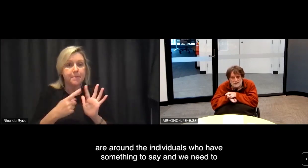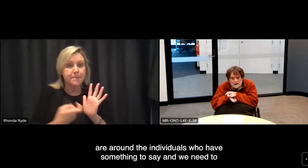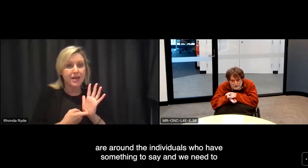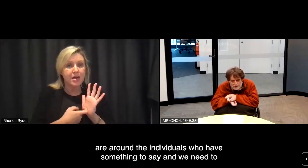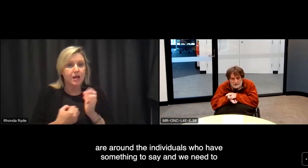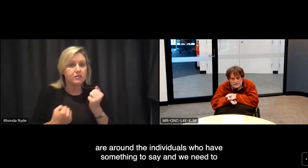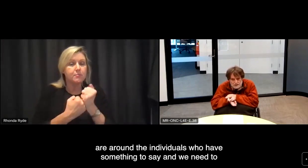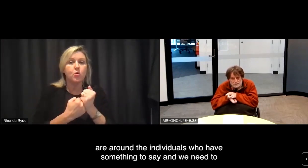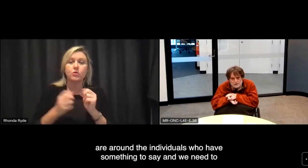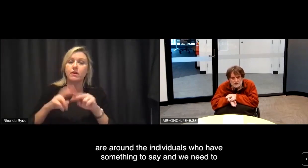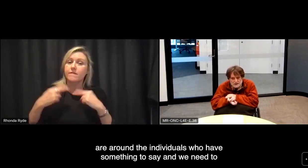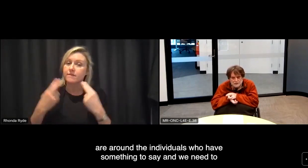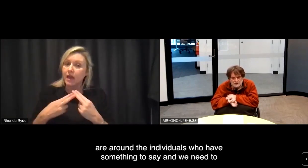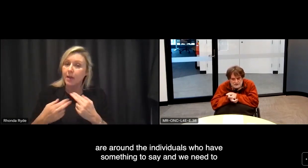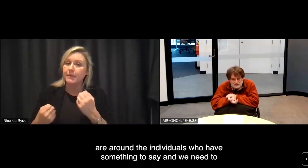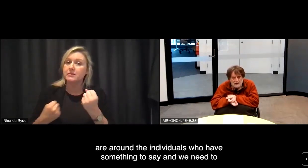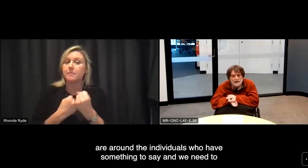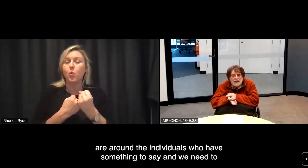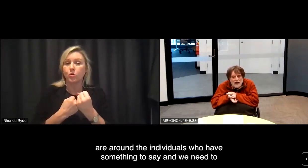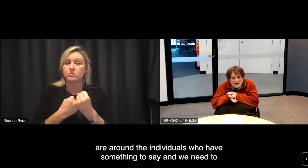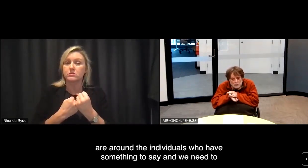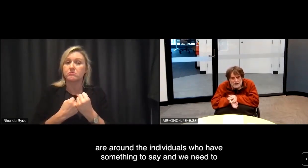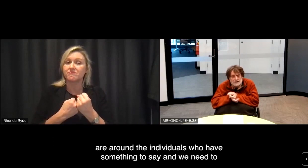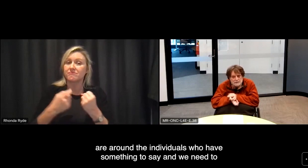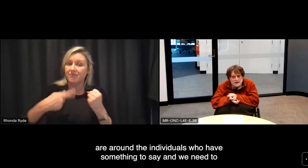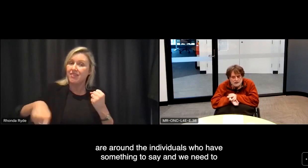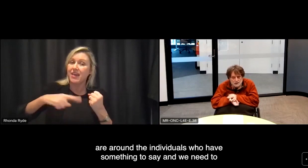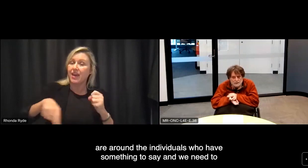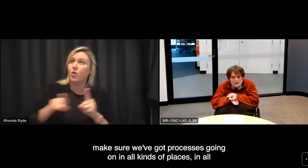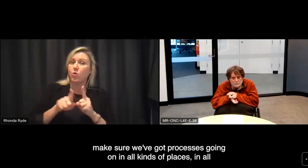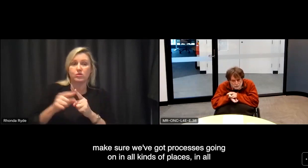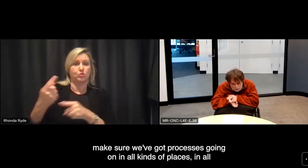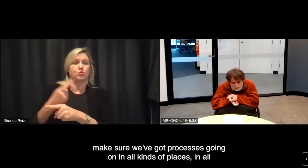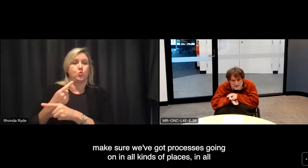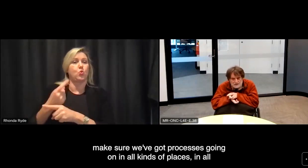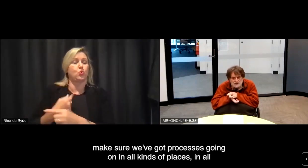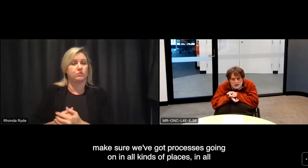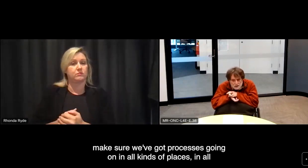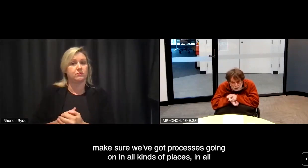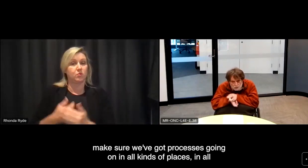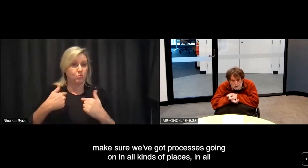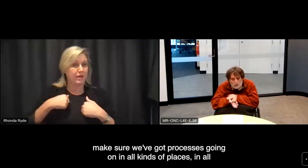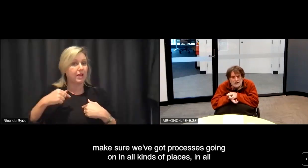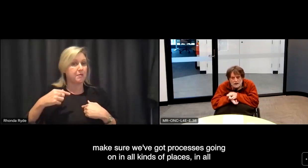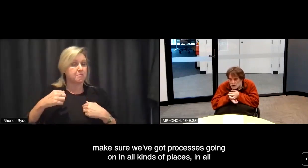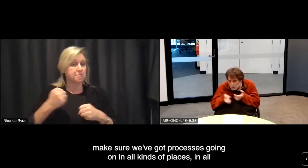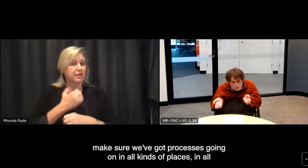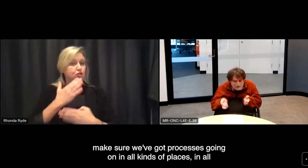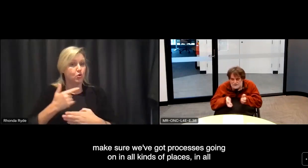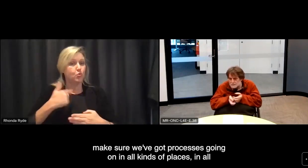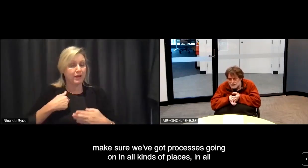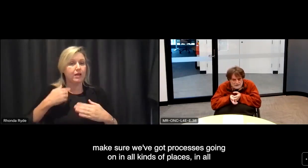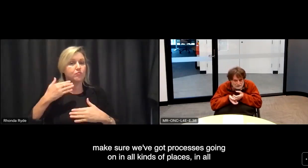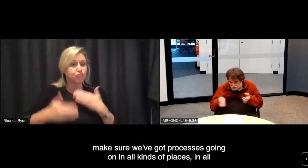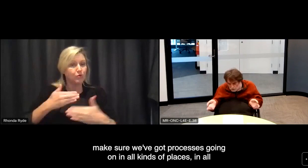around the individuals who've got something to say and we need to make sure we've got processes going on in all